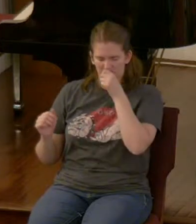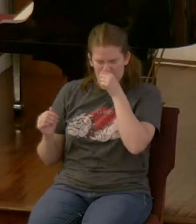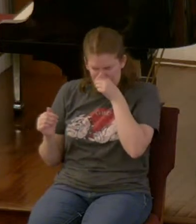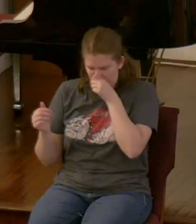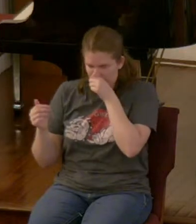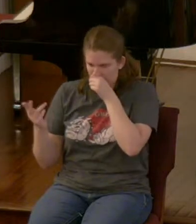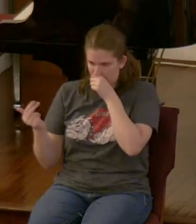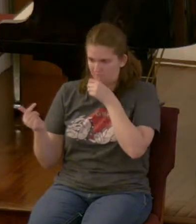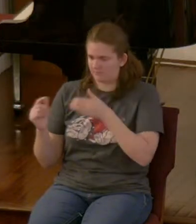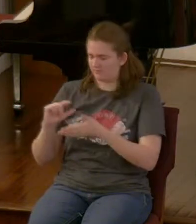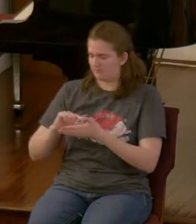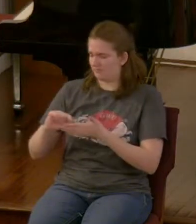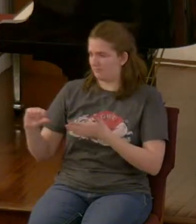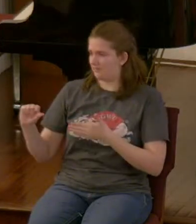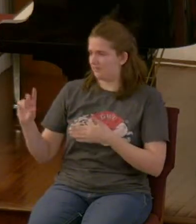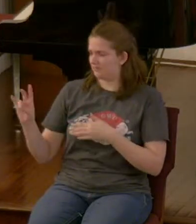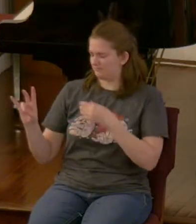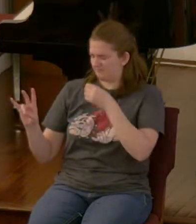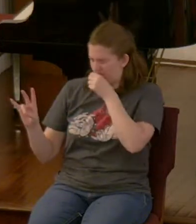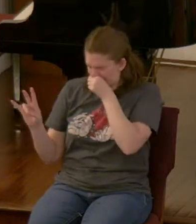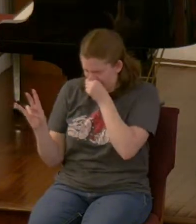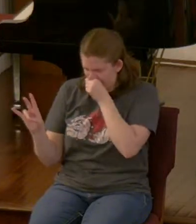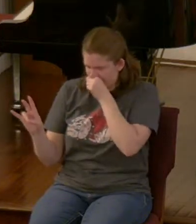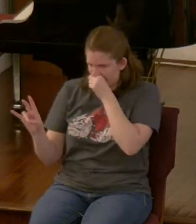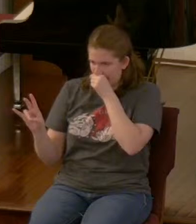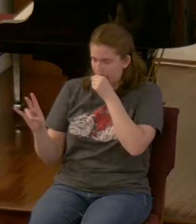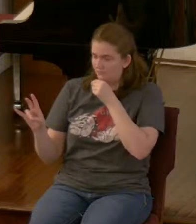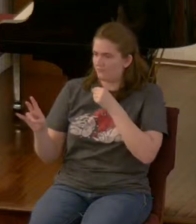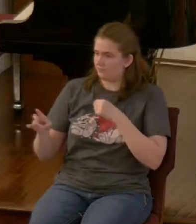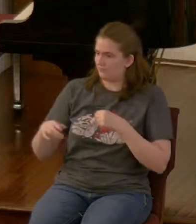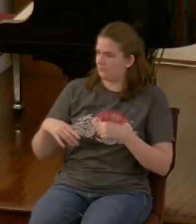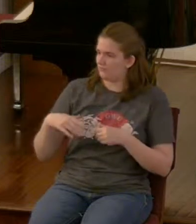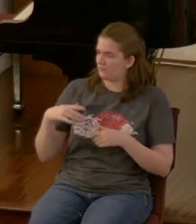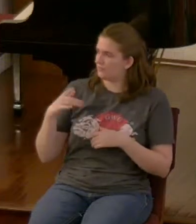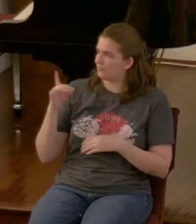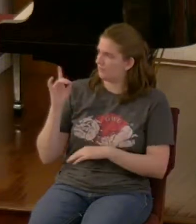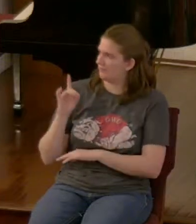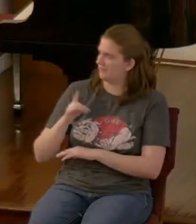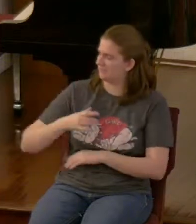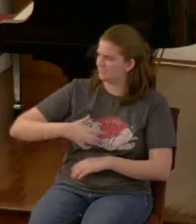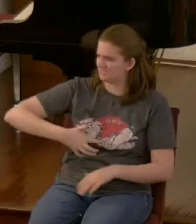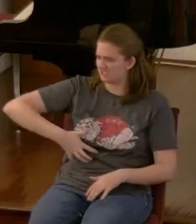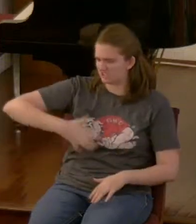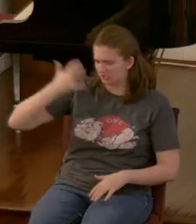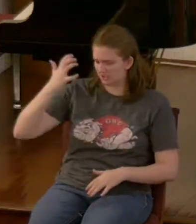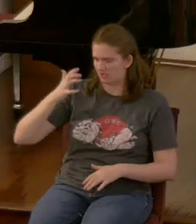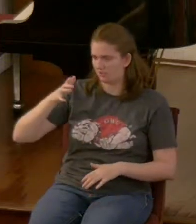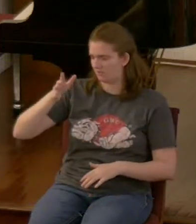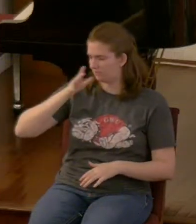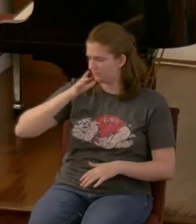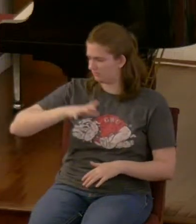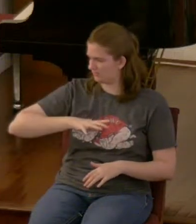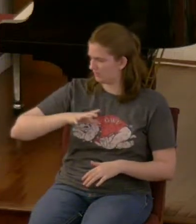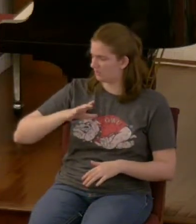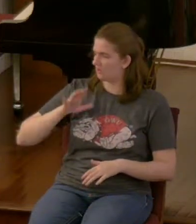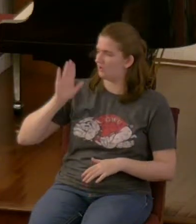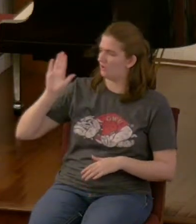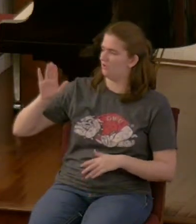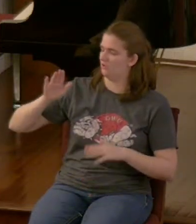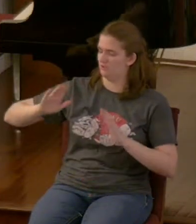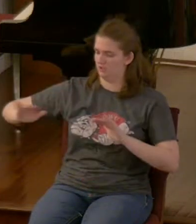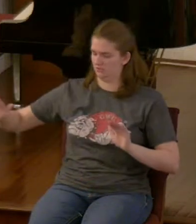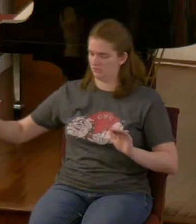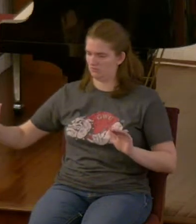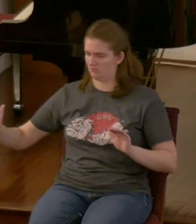so the dragon was enraged with the woman and went off to make war with the rest of her children who